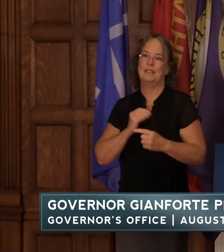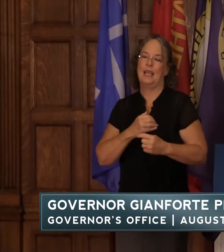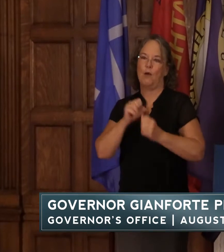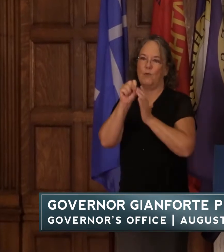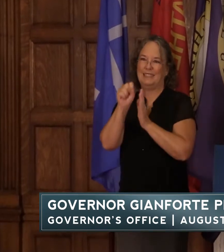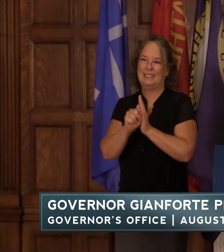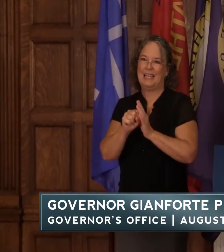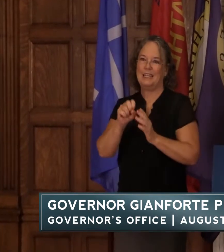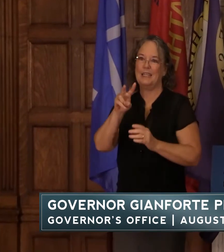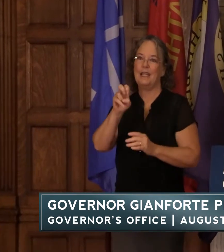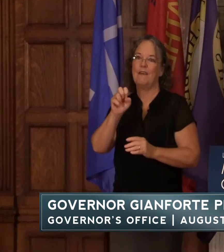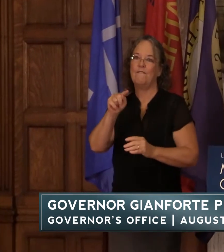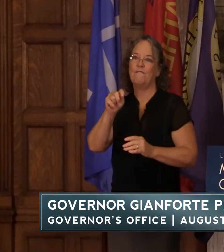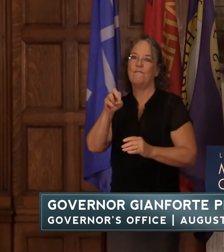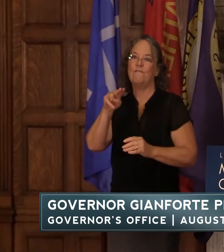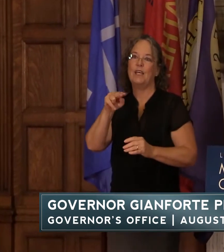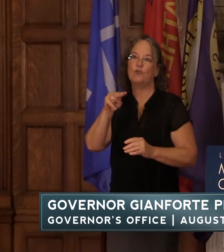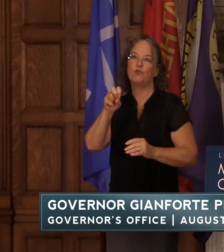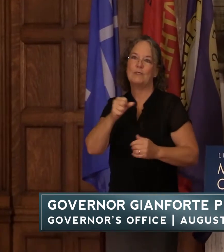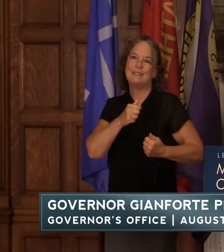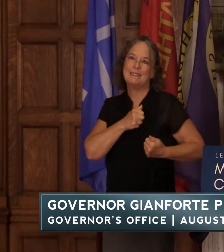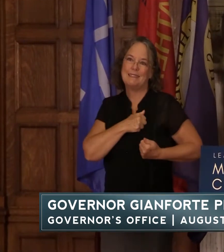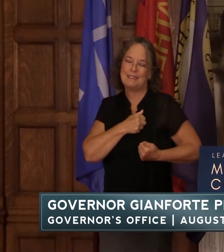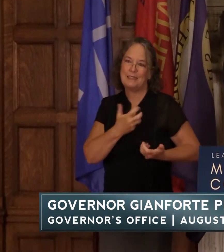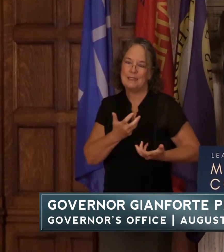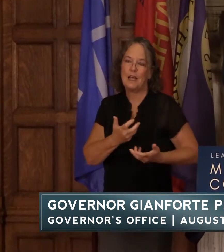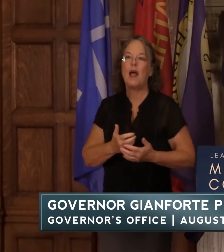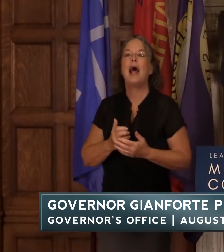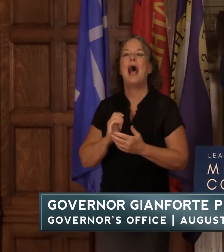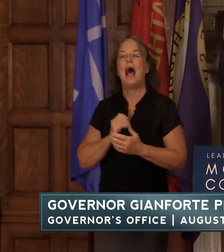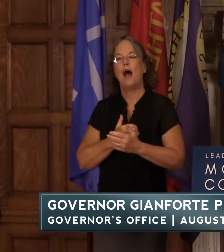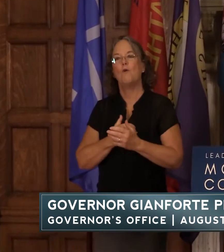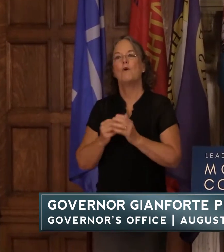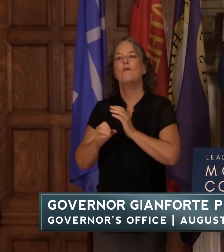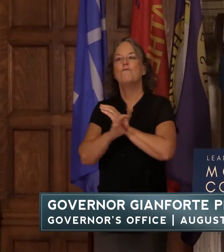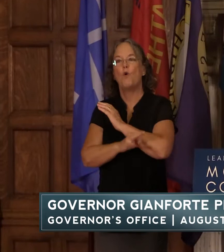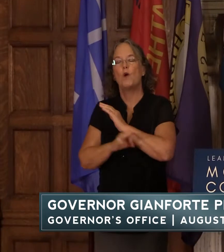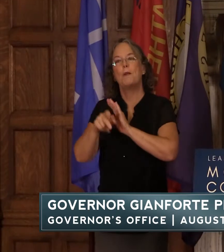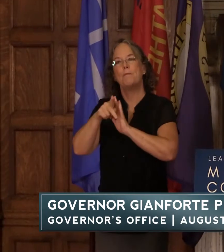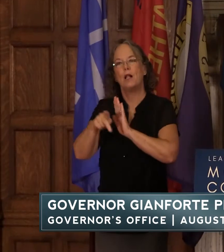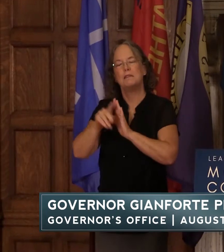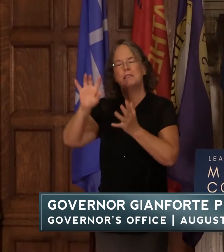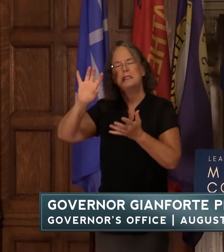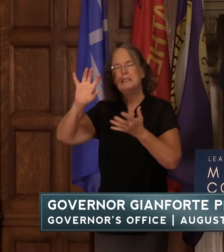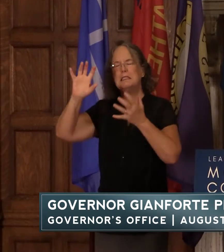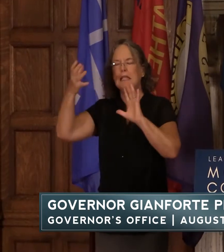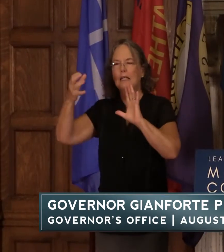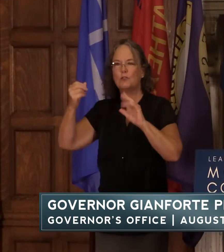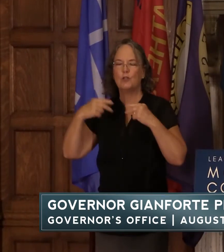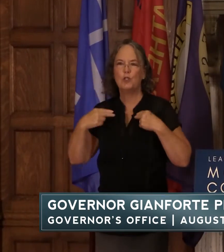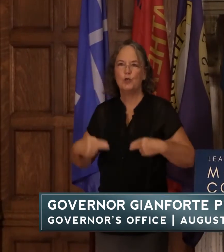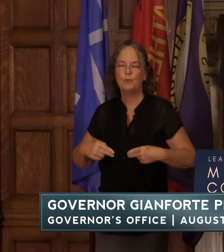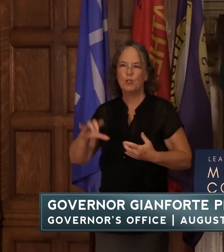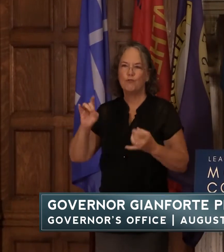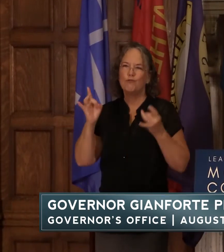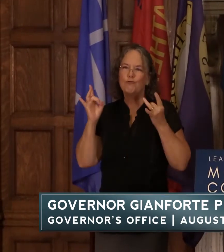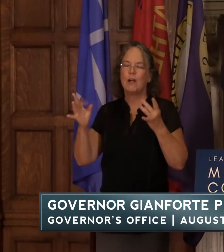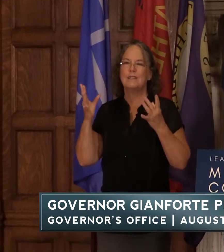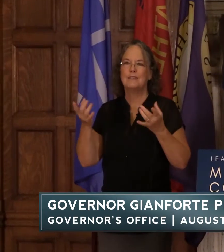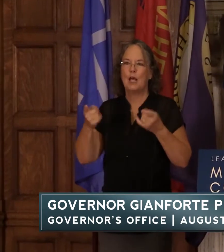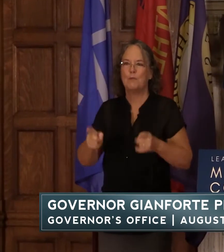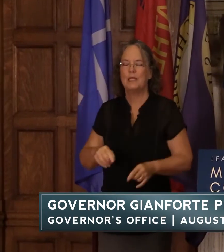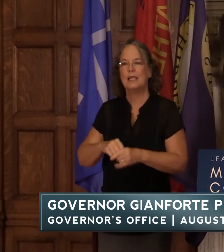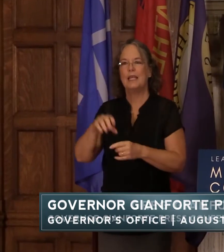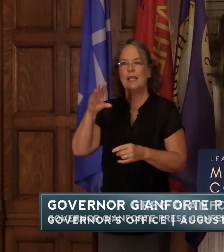and that's the foreign policy disaster and humanitarian crisis unfolding in